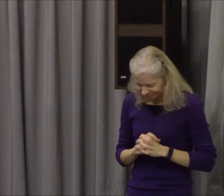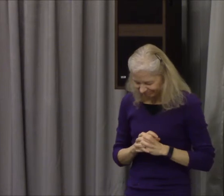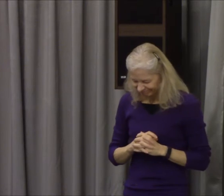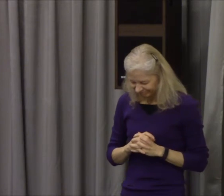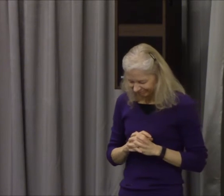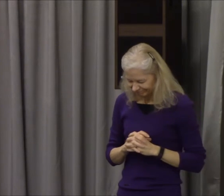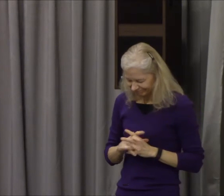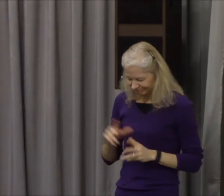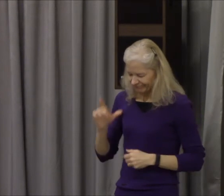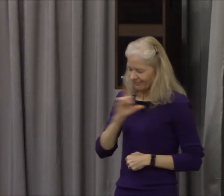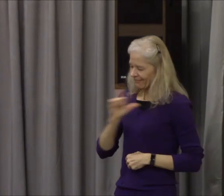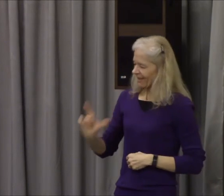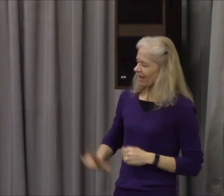Jesus we thank you that